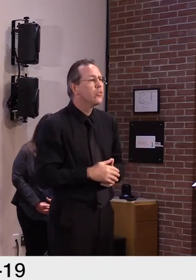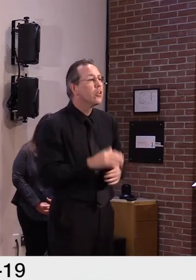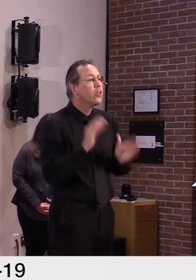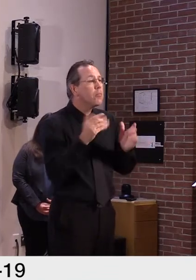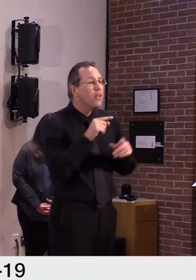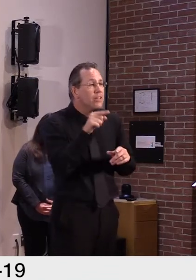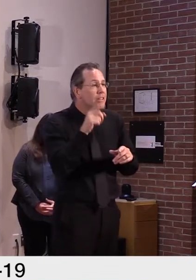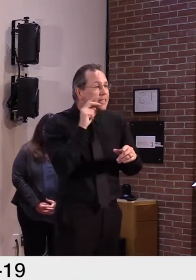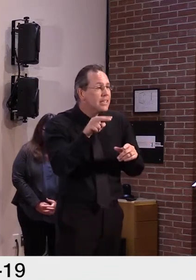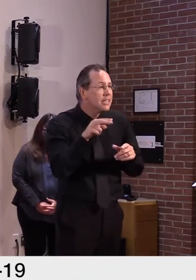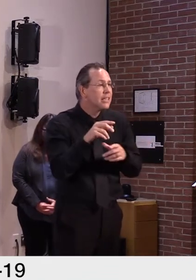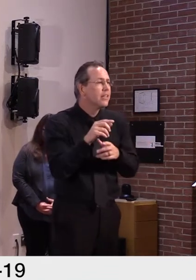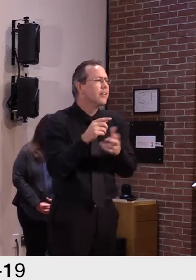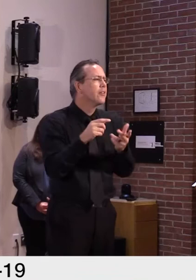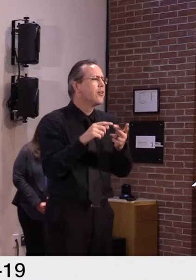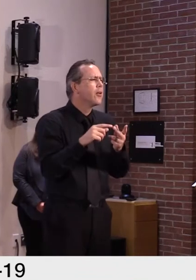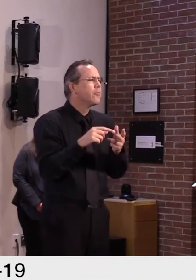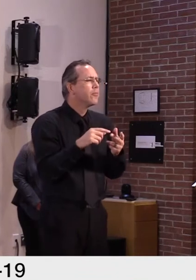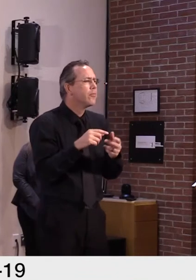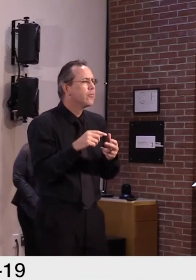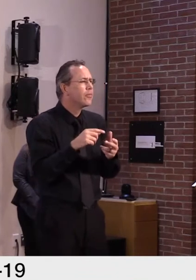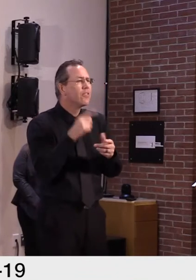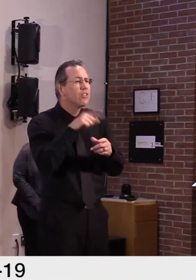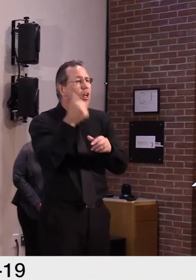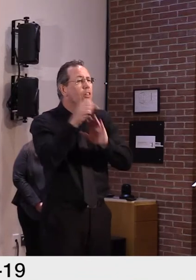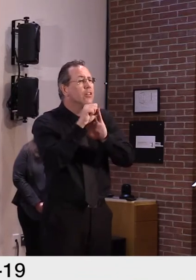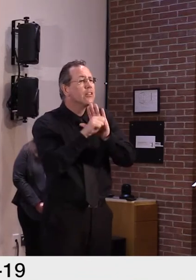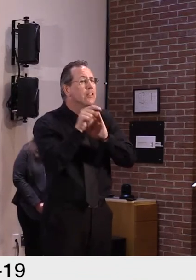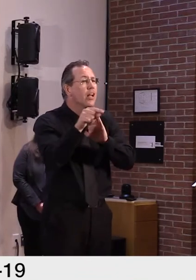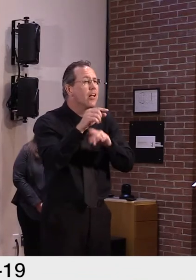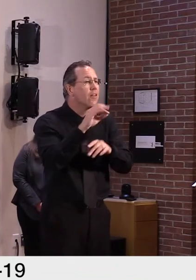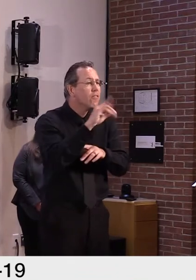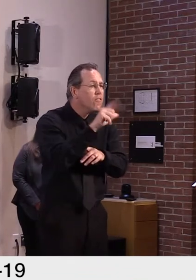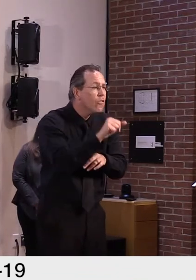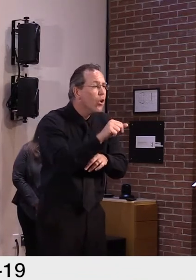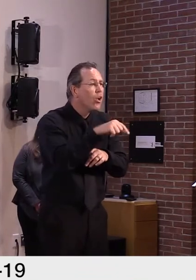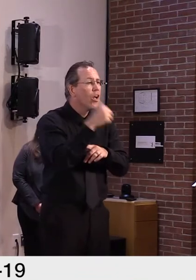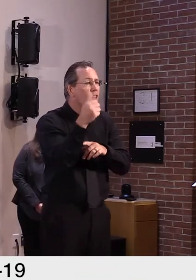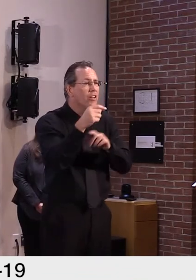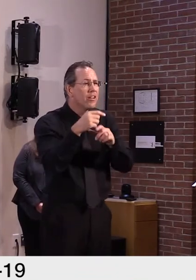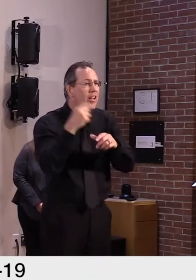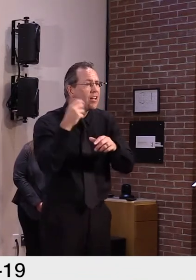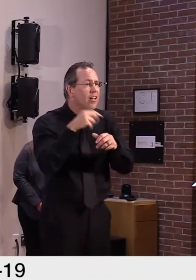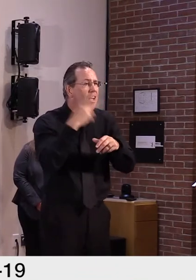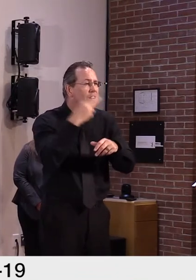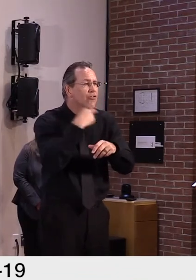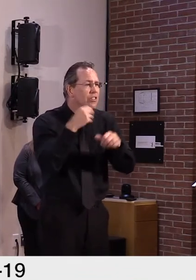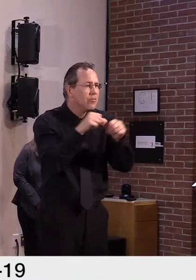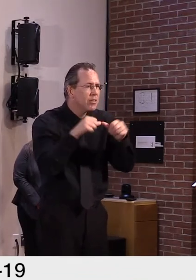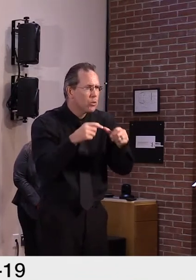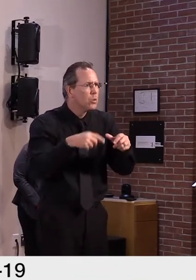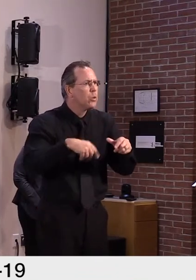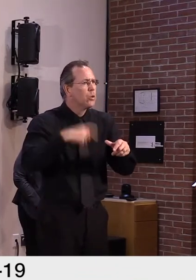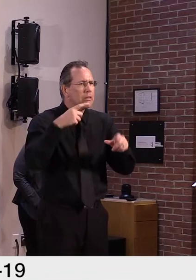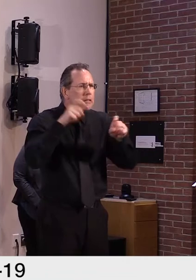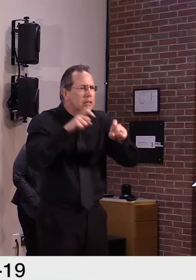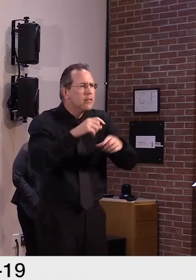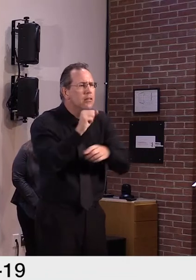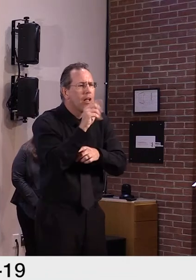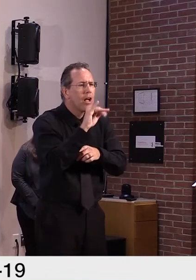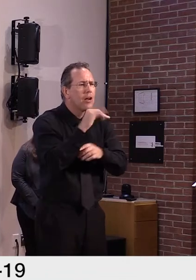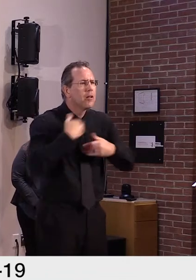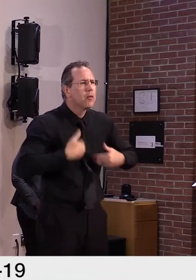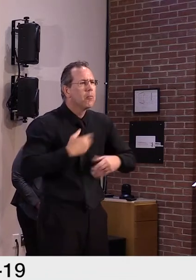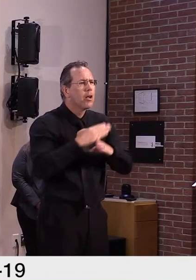definitive answer, except to say that the number is probably higher than what we've reported. It's just we don't have